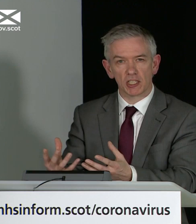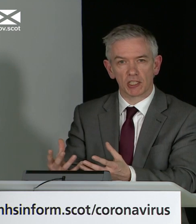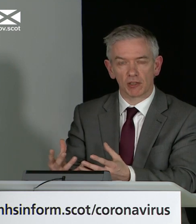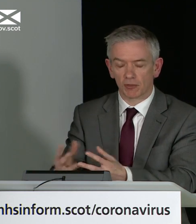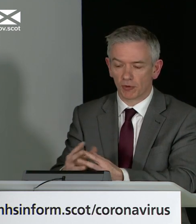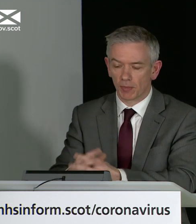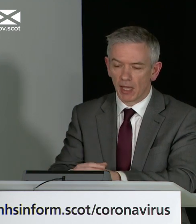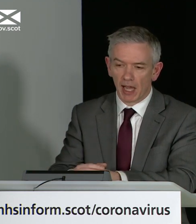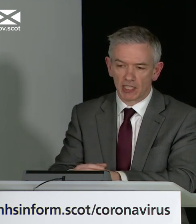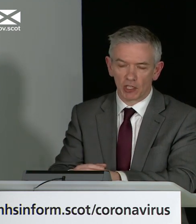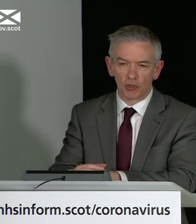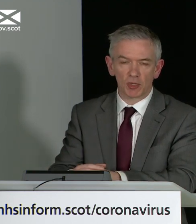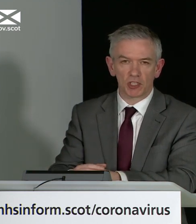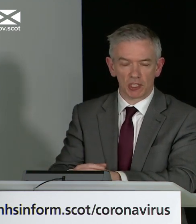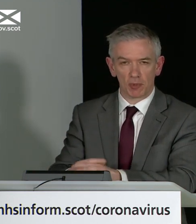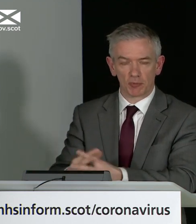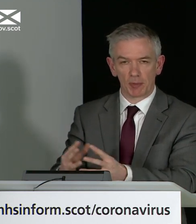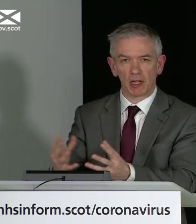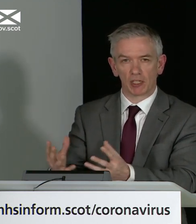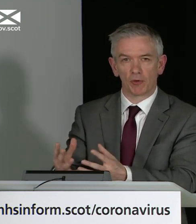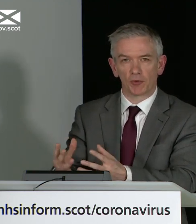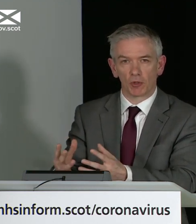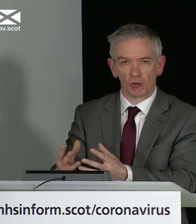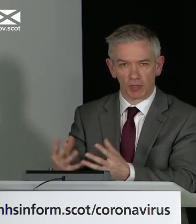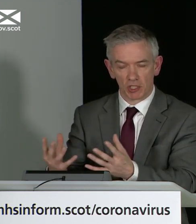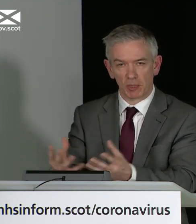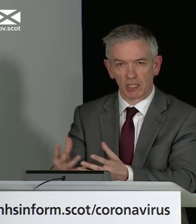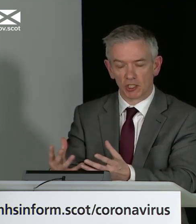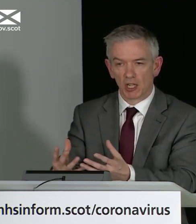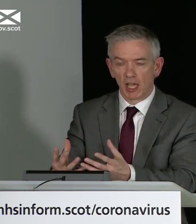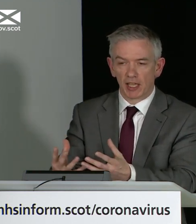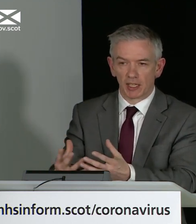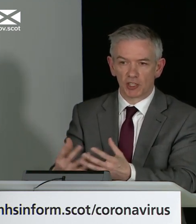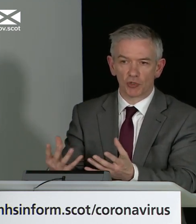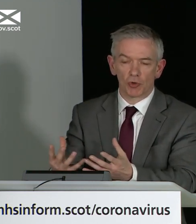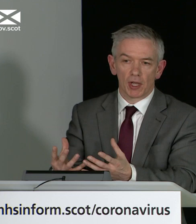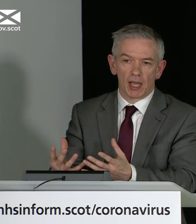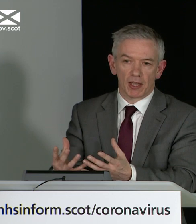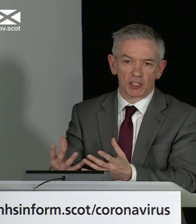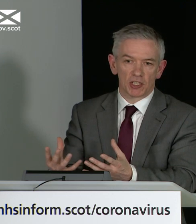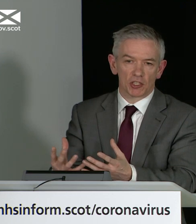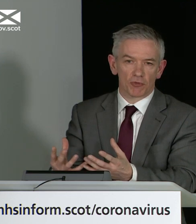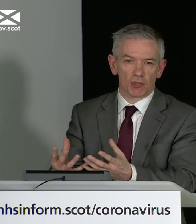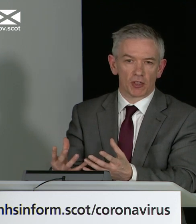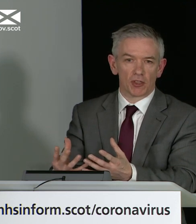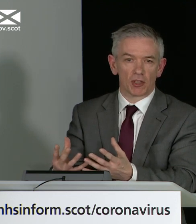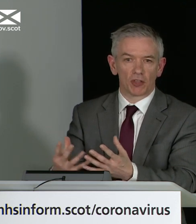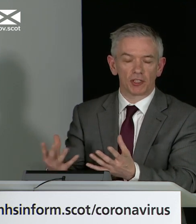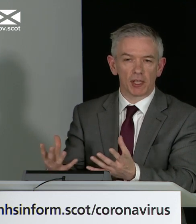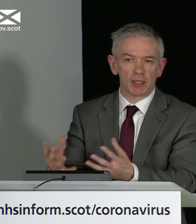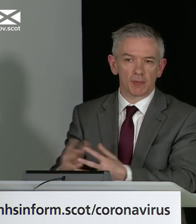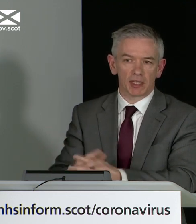severe cases and from ICU admissions. That's primarily come from a lot of the experience in the initial stages of the